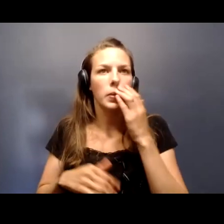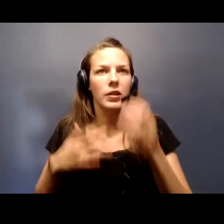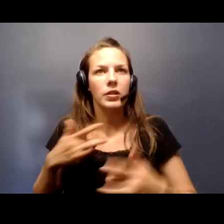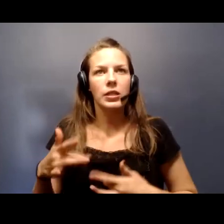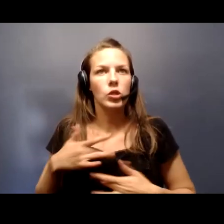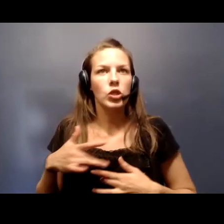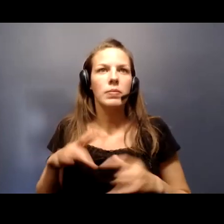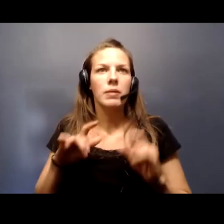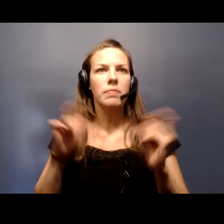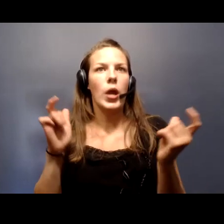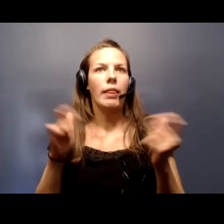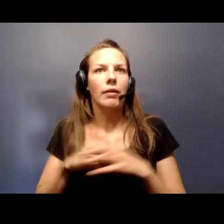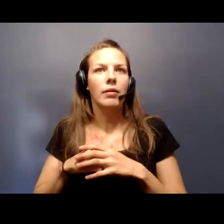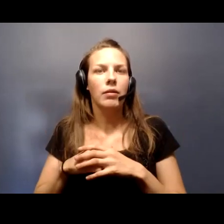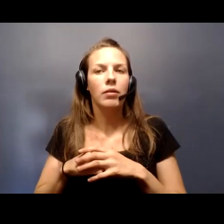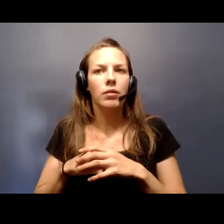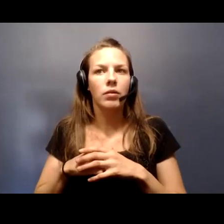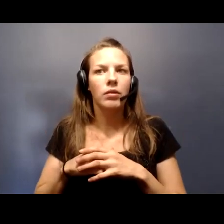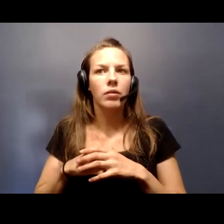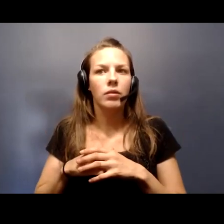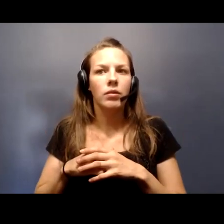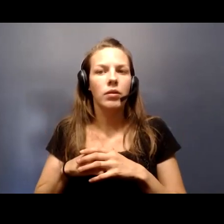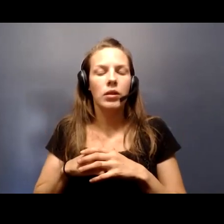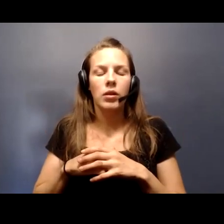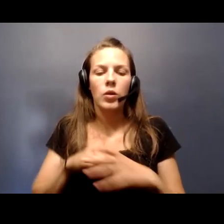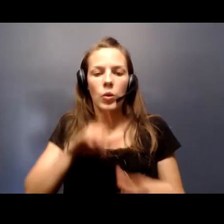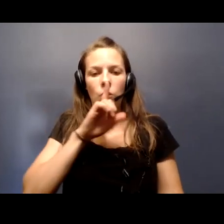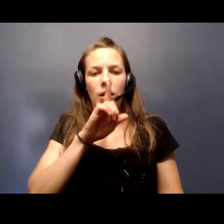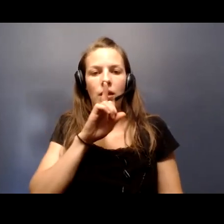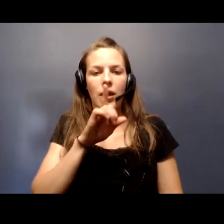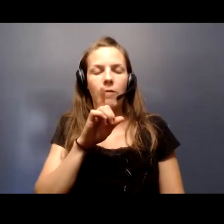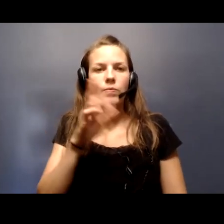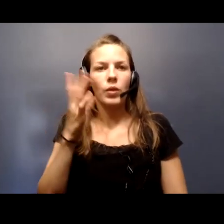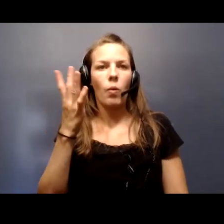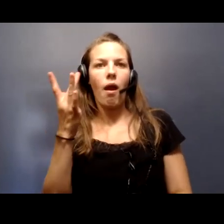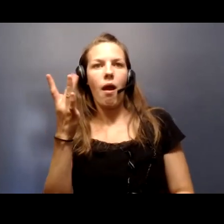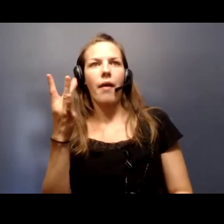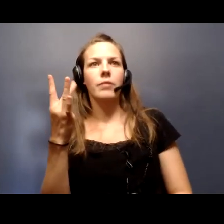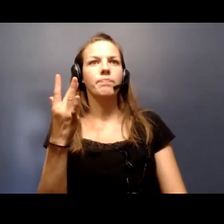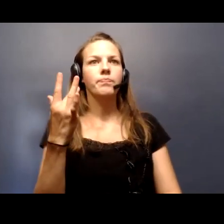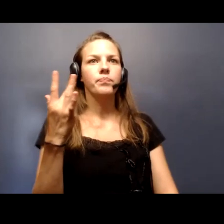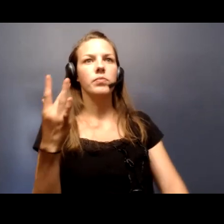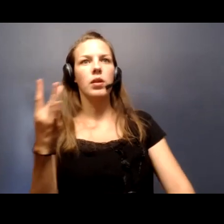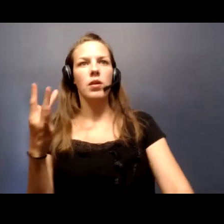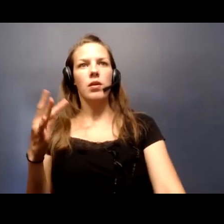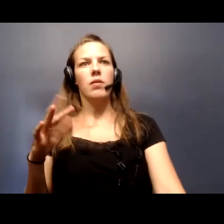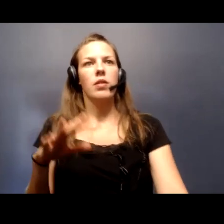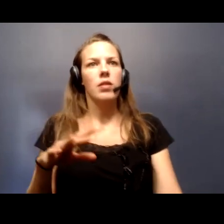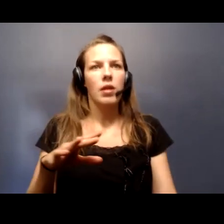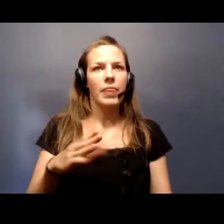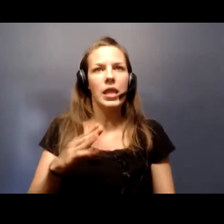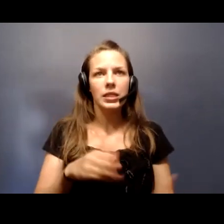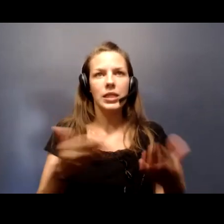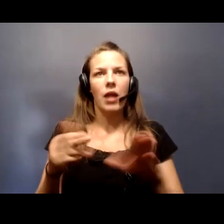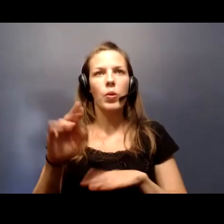greatly, mainly because of the morbidity associated